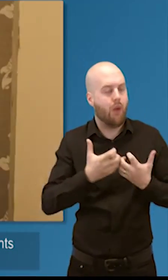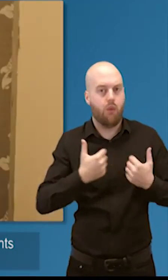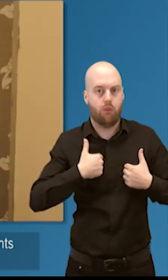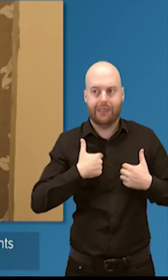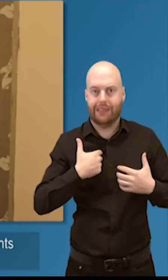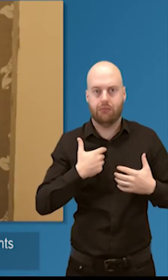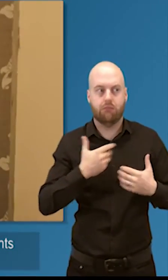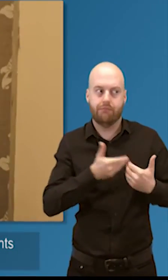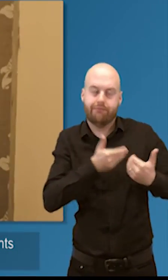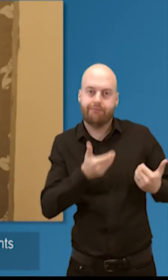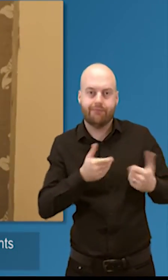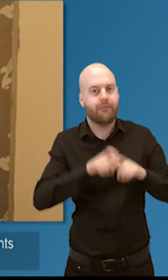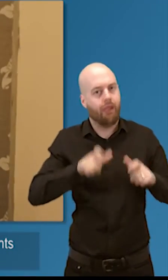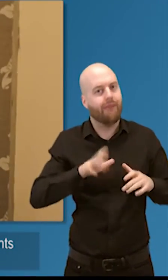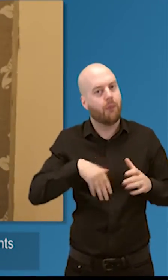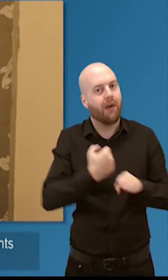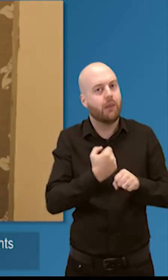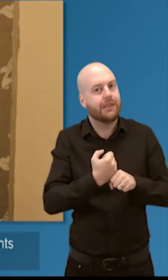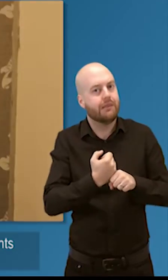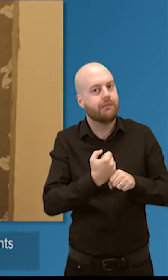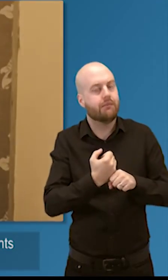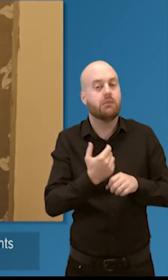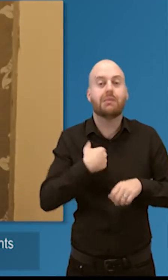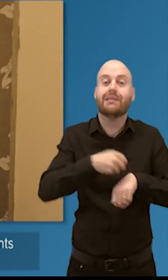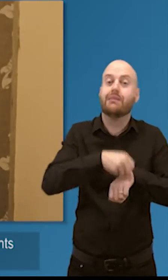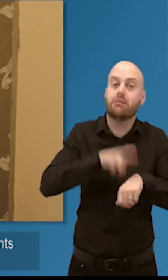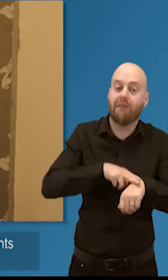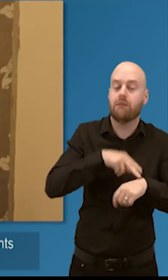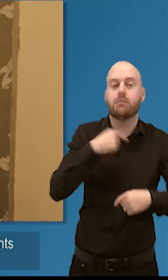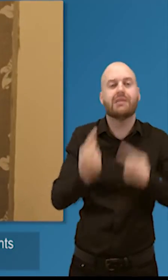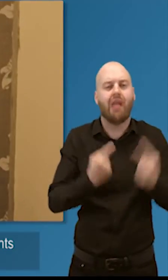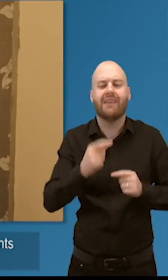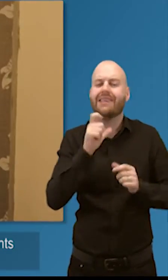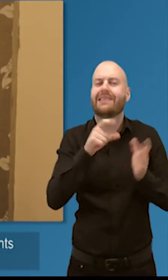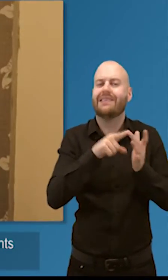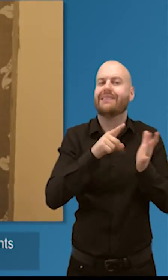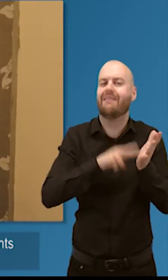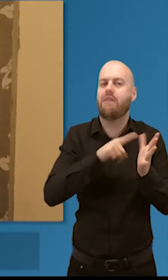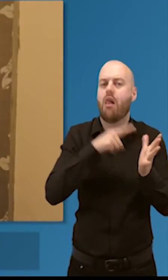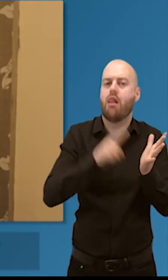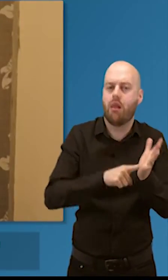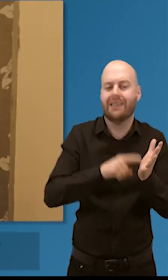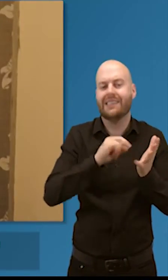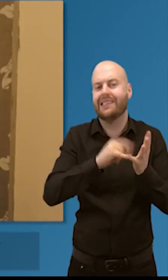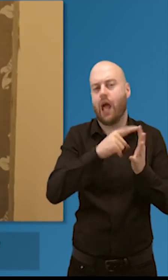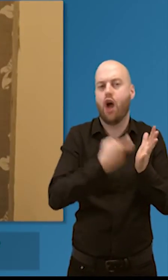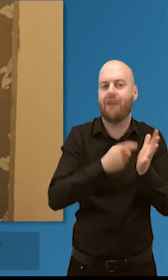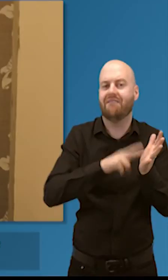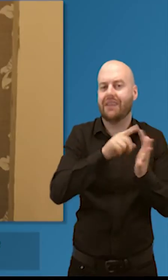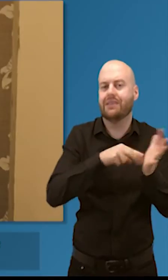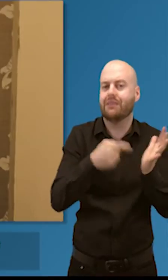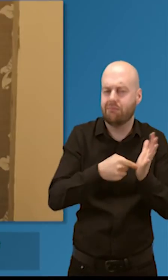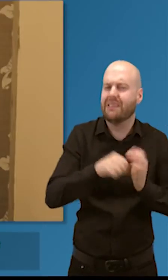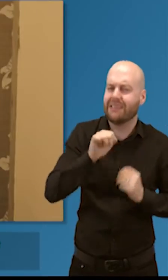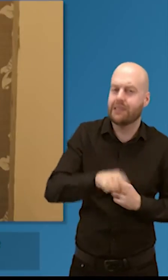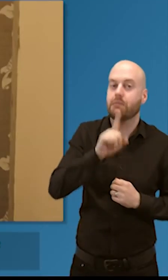all the staff are civil servants but we are not, we don't directly report to any minister, we report directly to parliament and